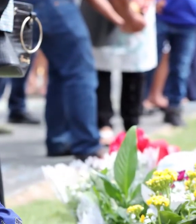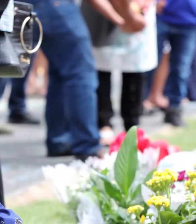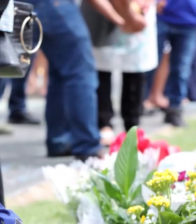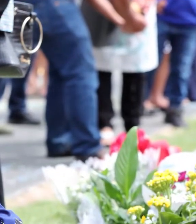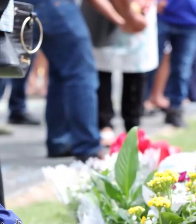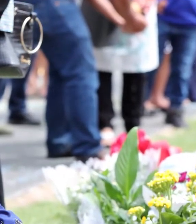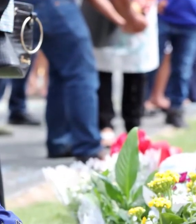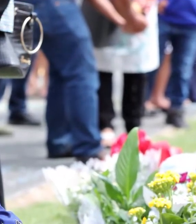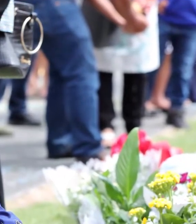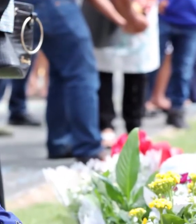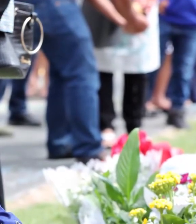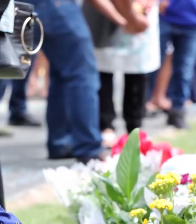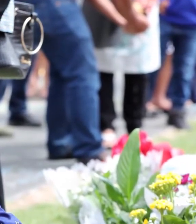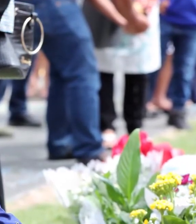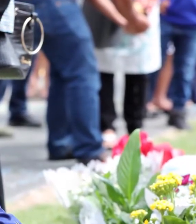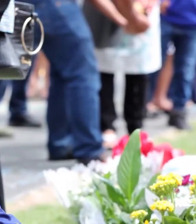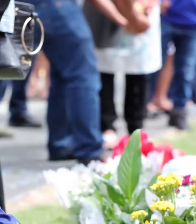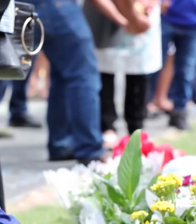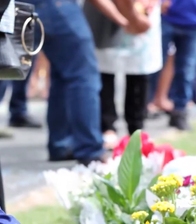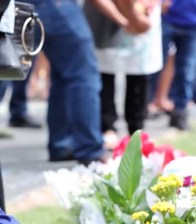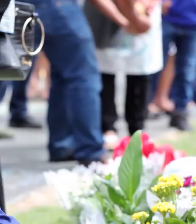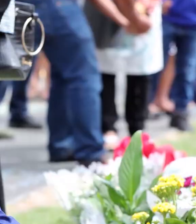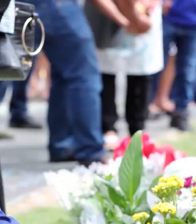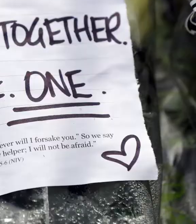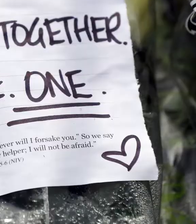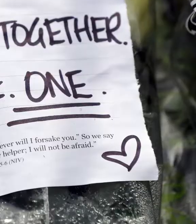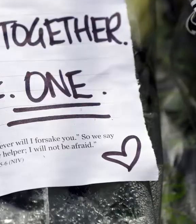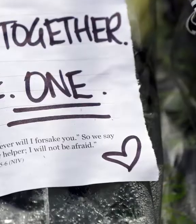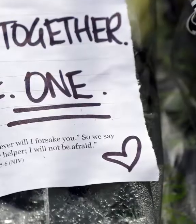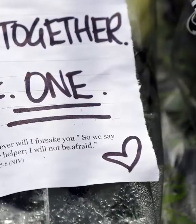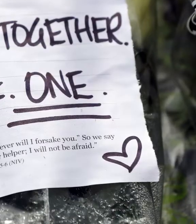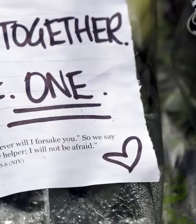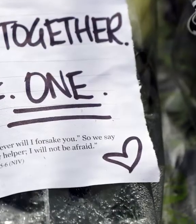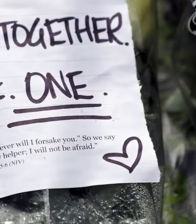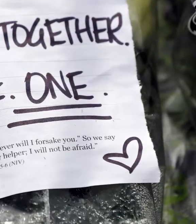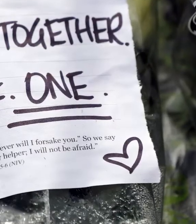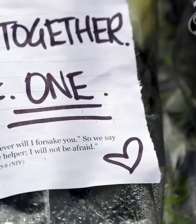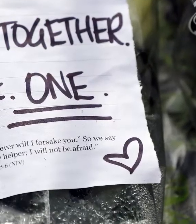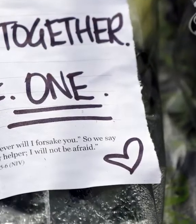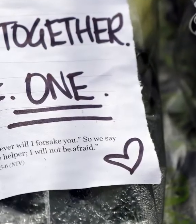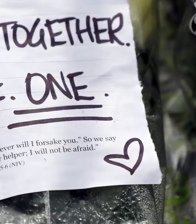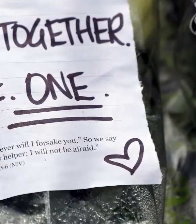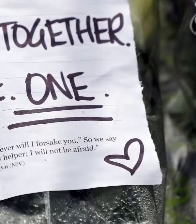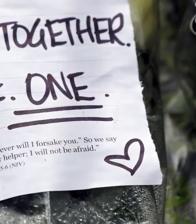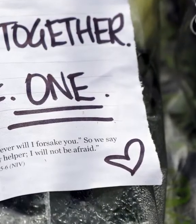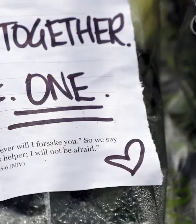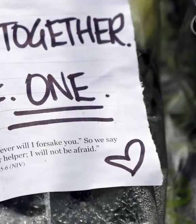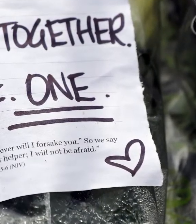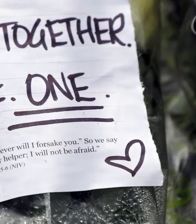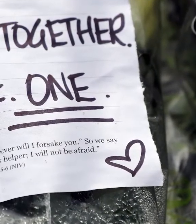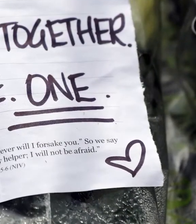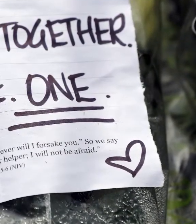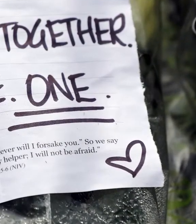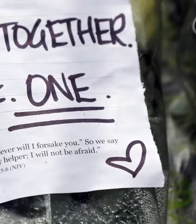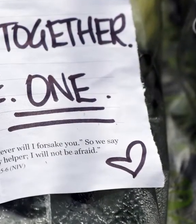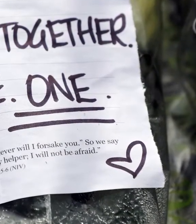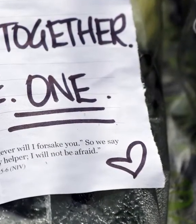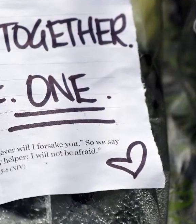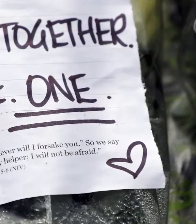also one-off payments for the deceased partner, children and dependents. Ongoing assistance